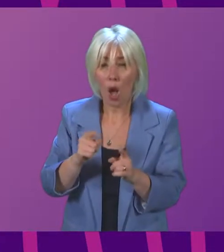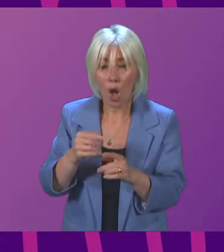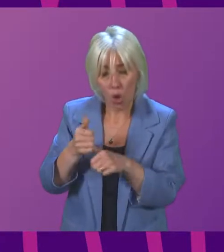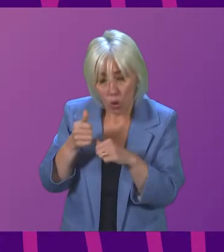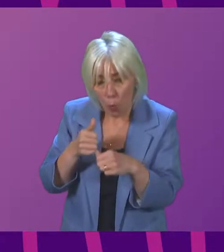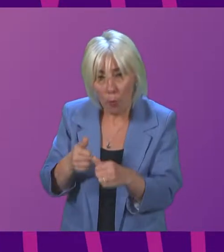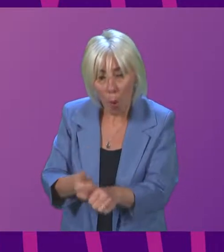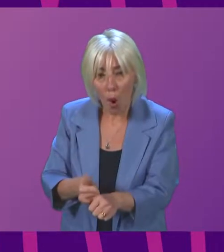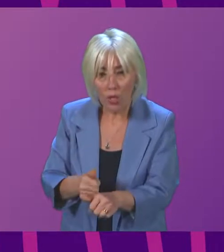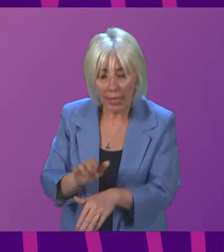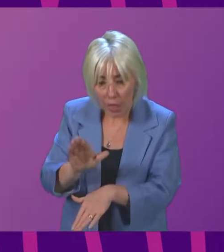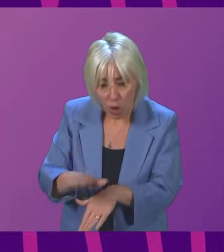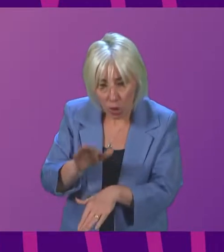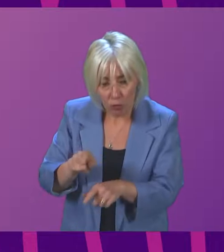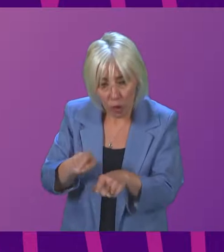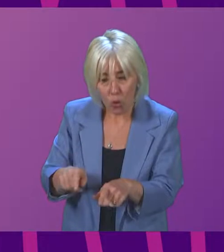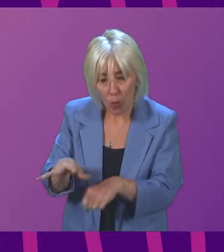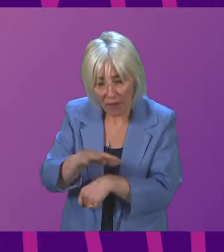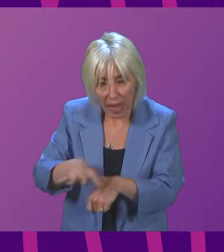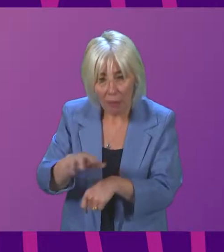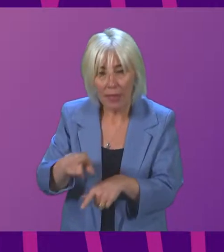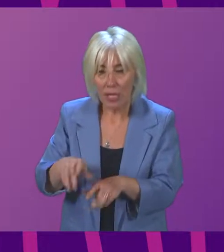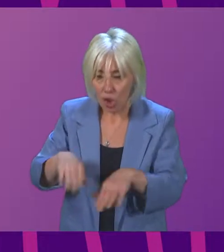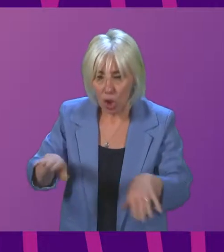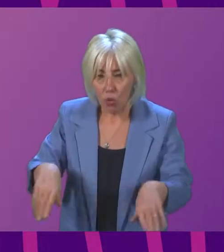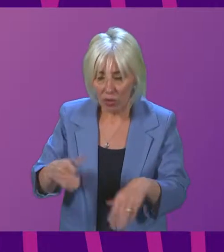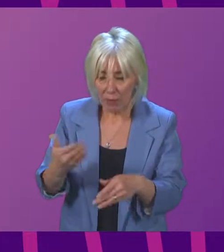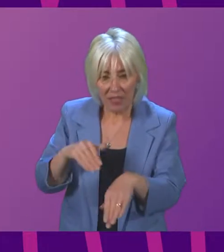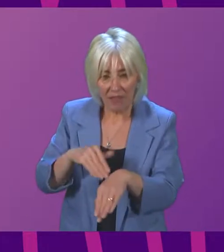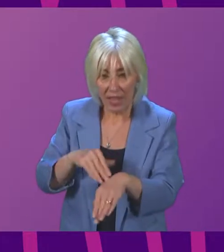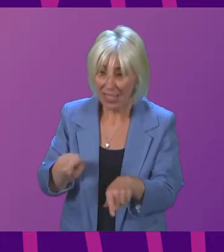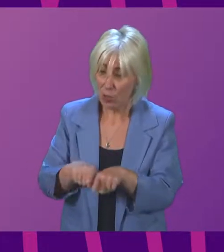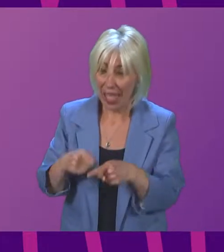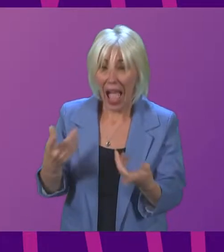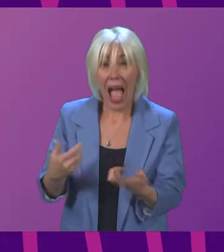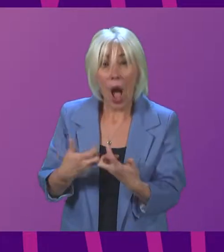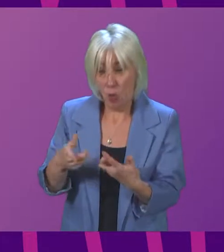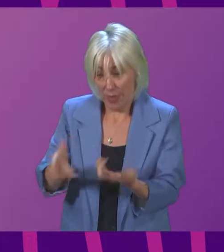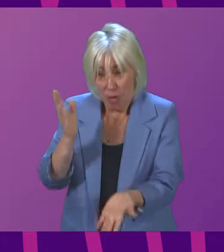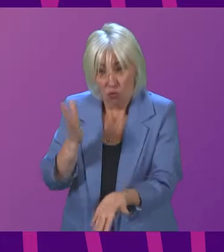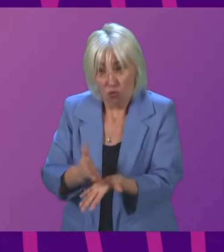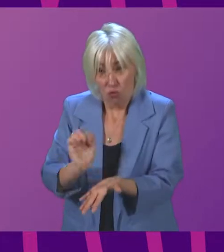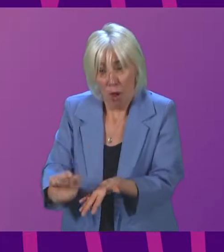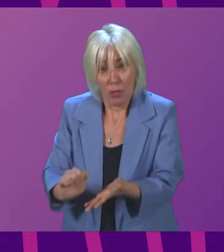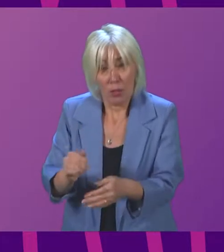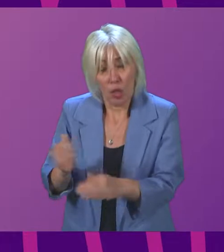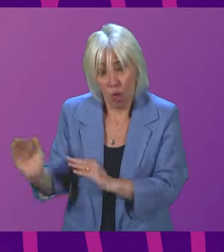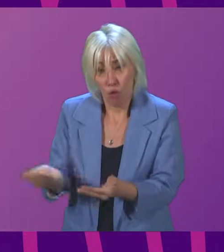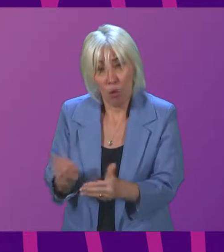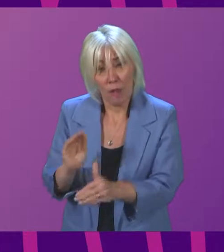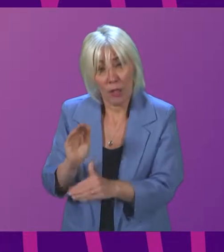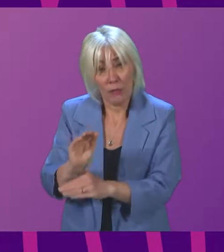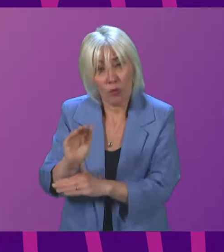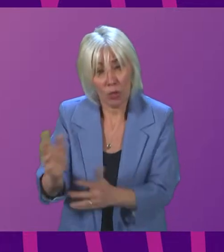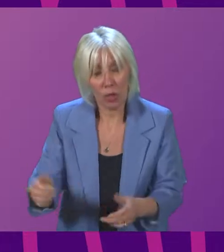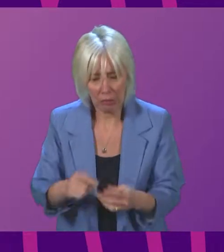have been given to the children and families affected and how can trust in this service be restored? Cabinet Secretary. There